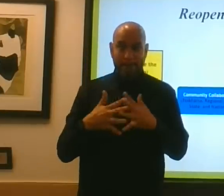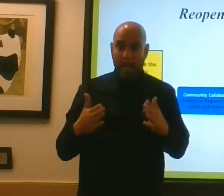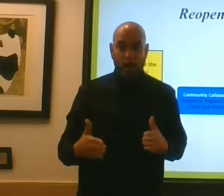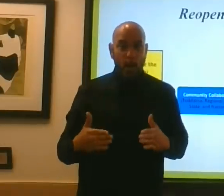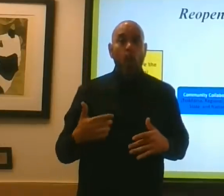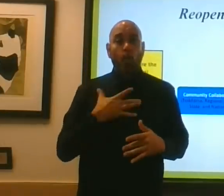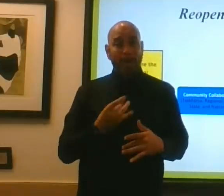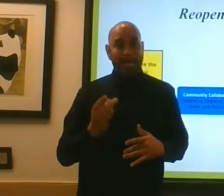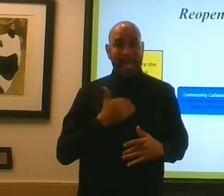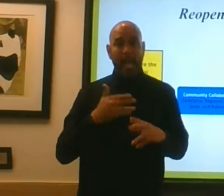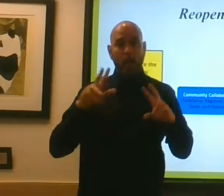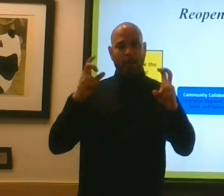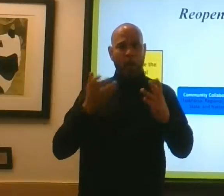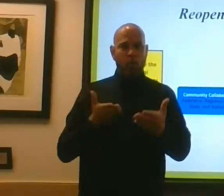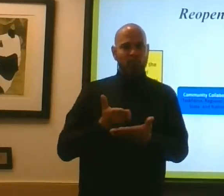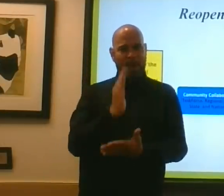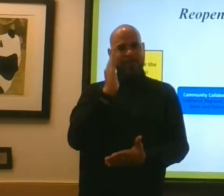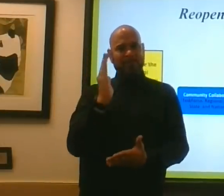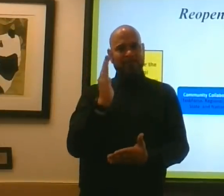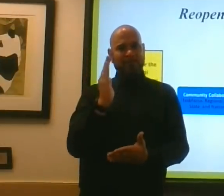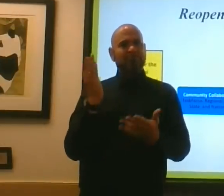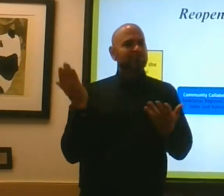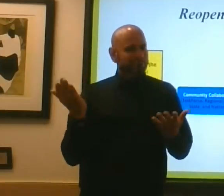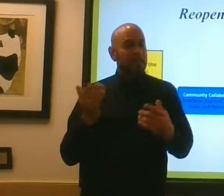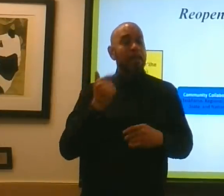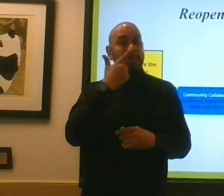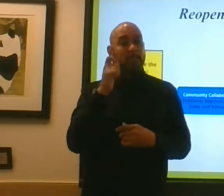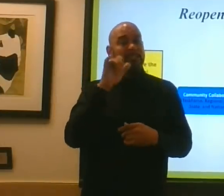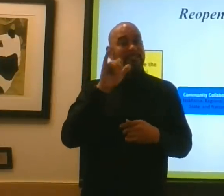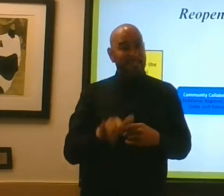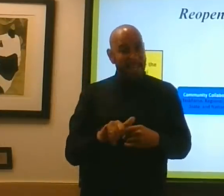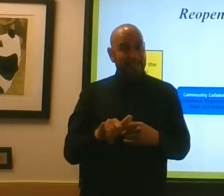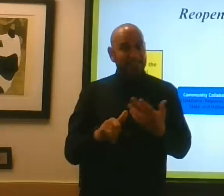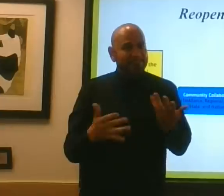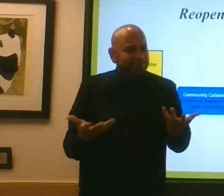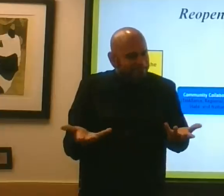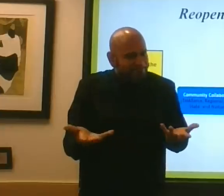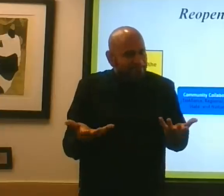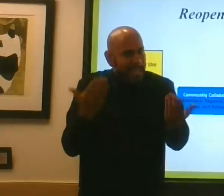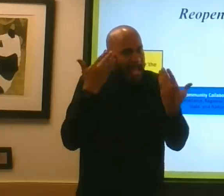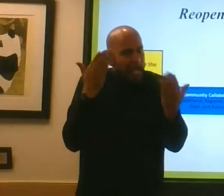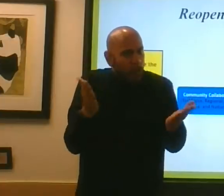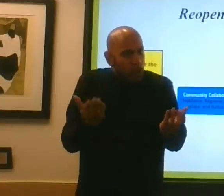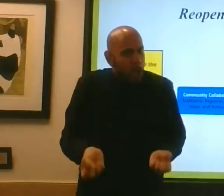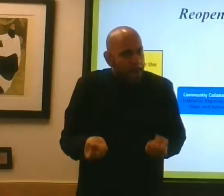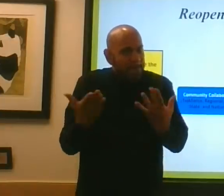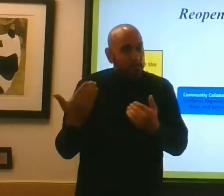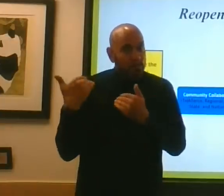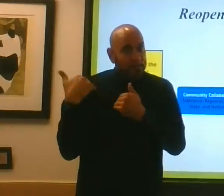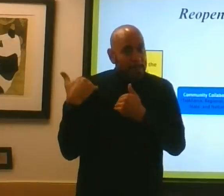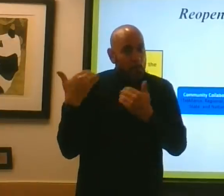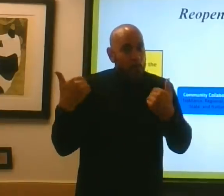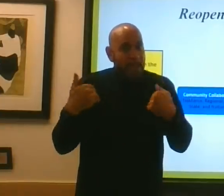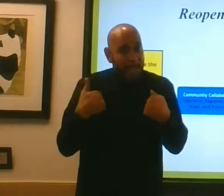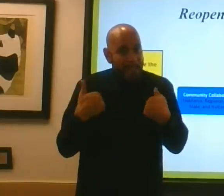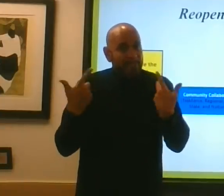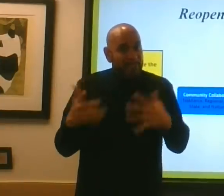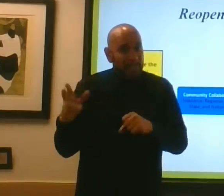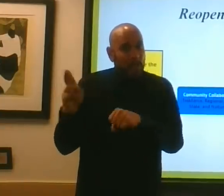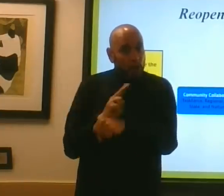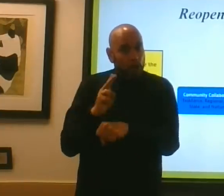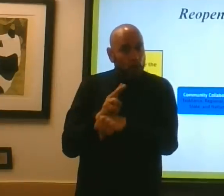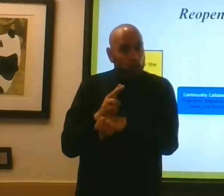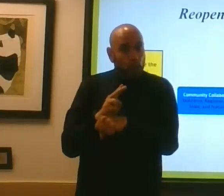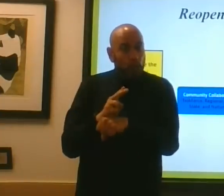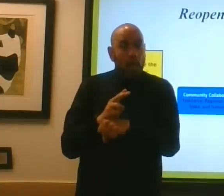we like our rights. And so because of that, I don't know how much responsibility we have utilized, and